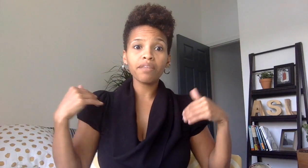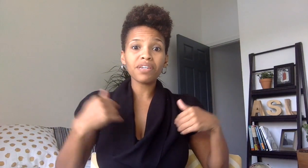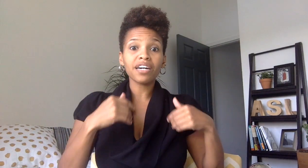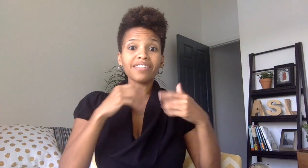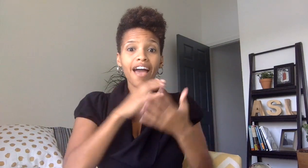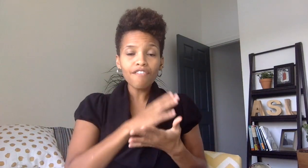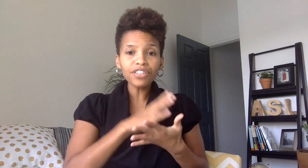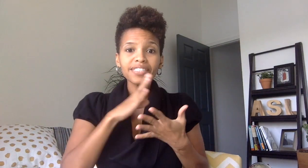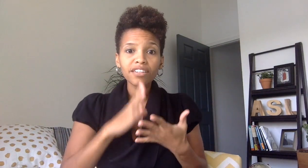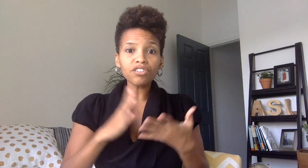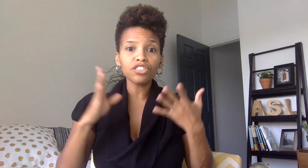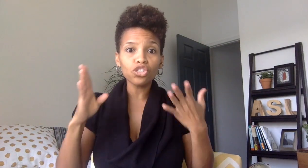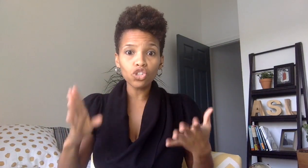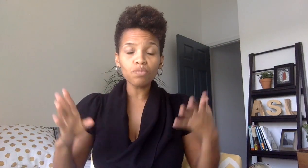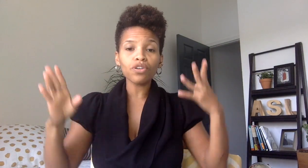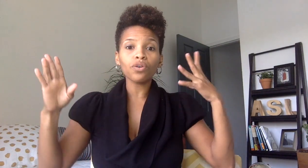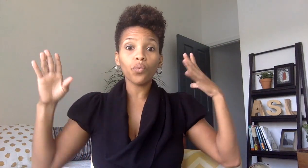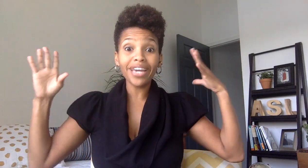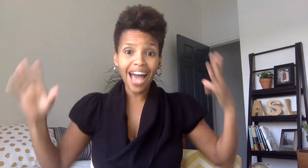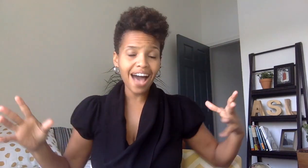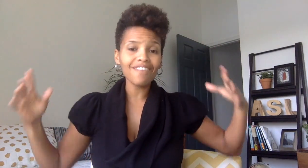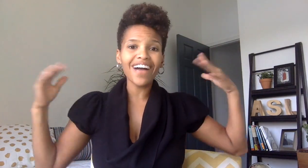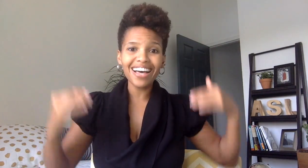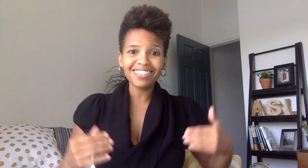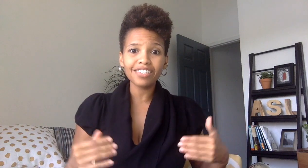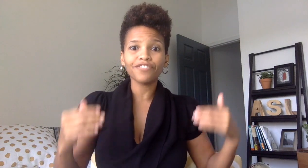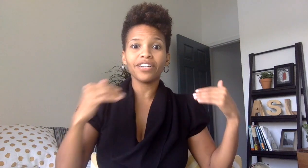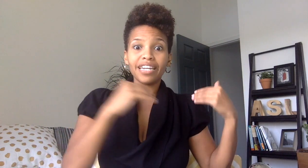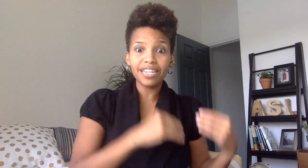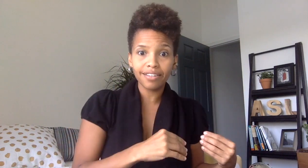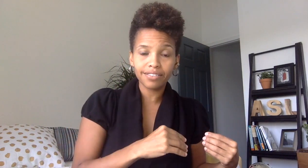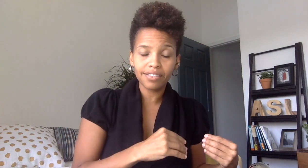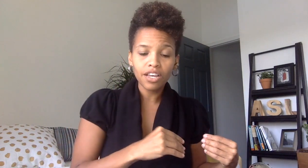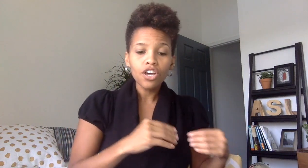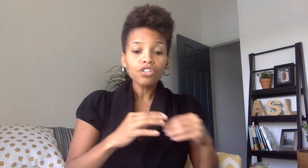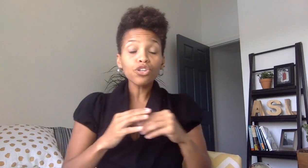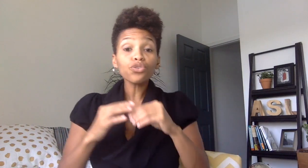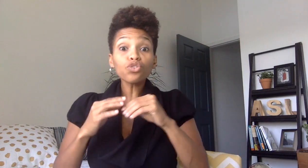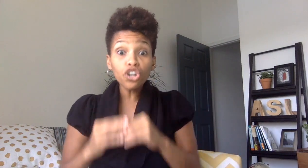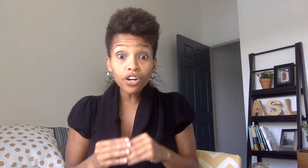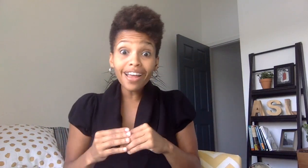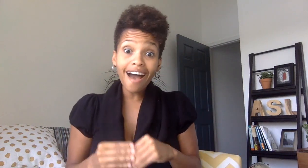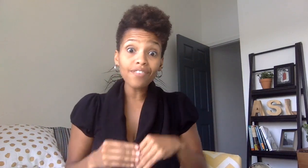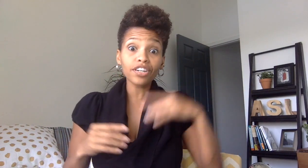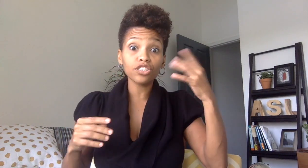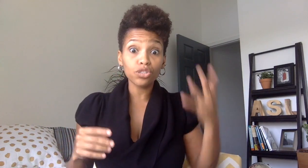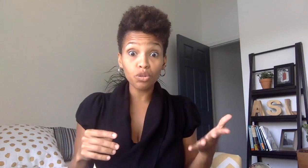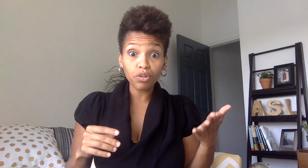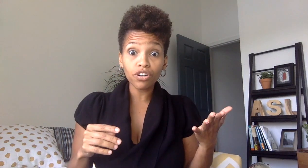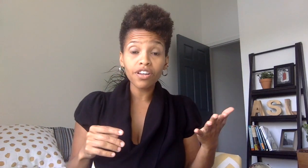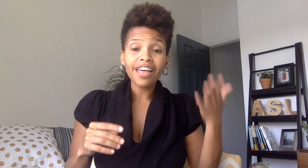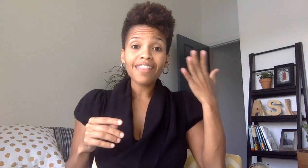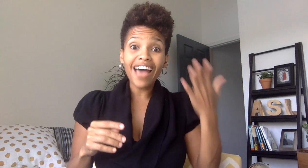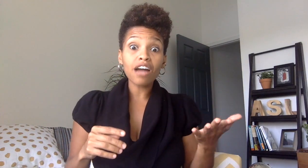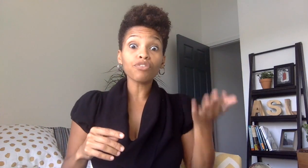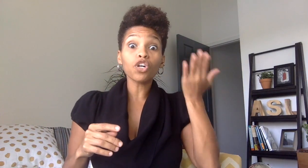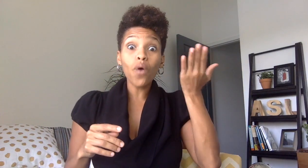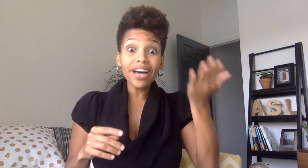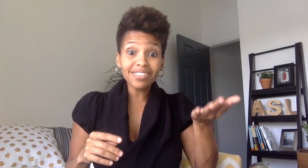because every single consumer we have has different needs so you could have a consumer that requests